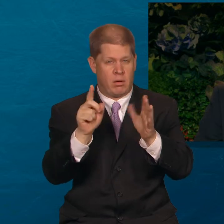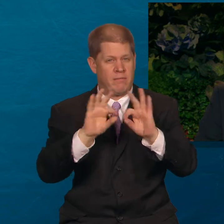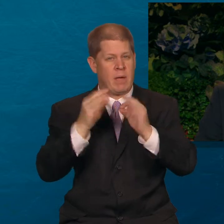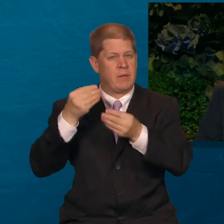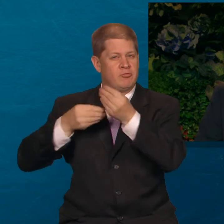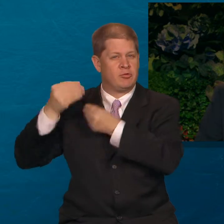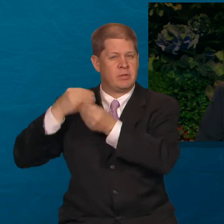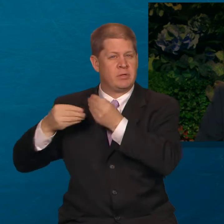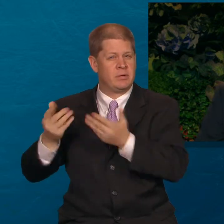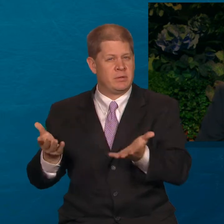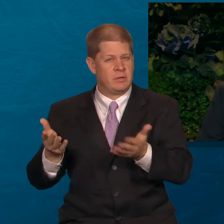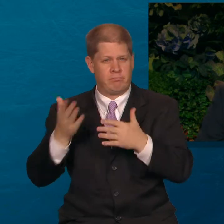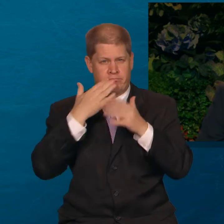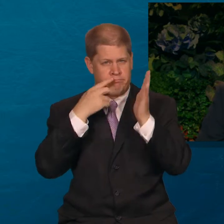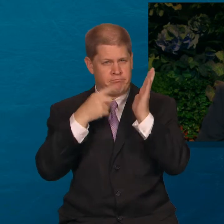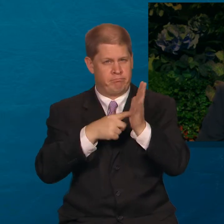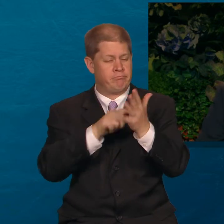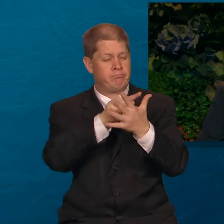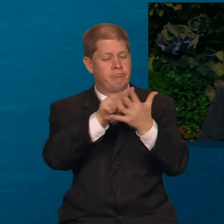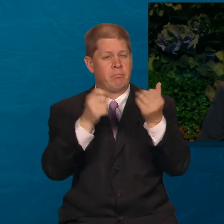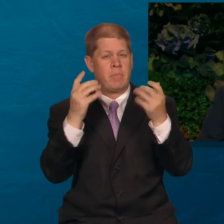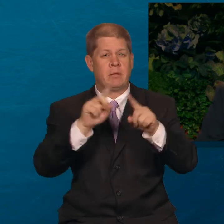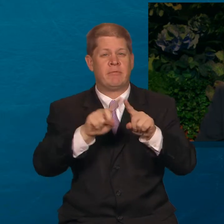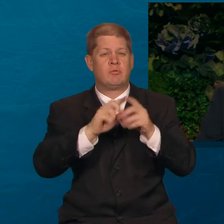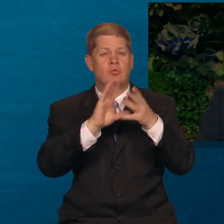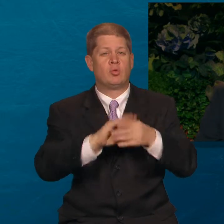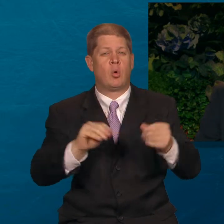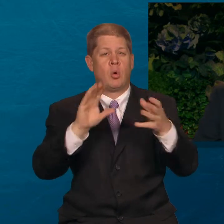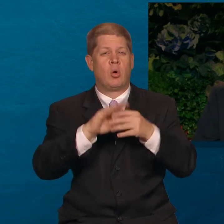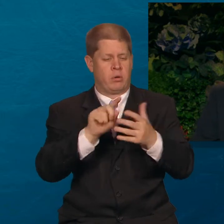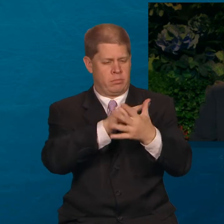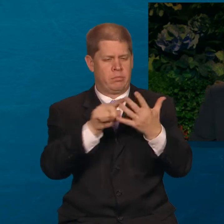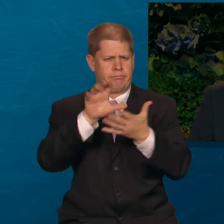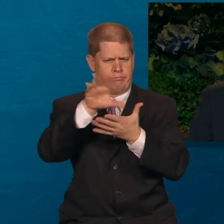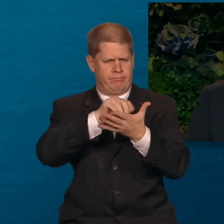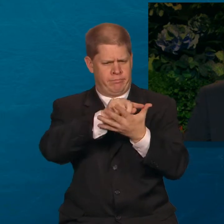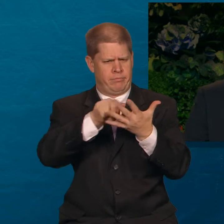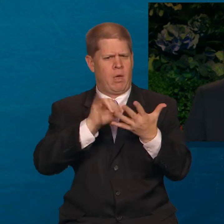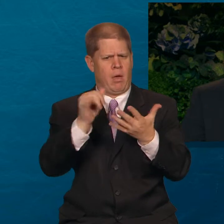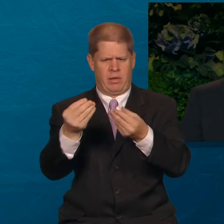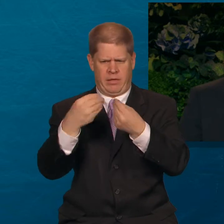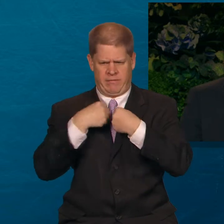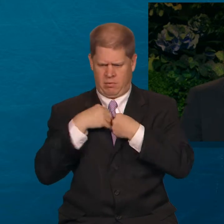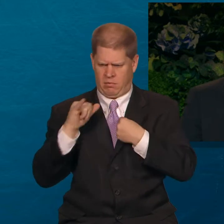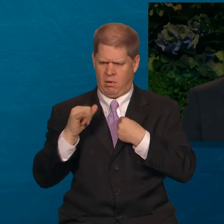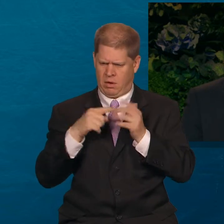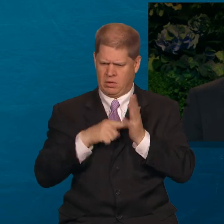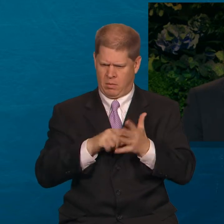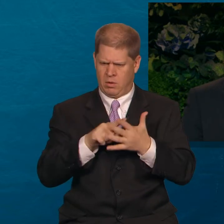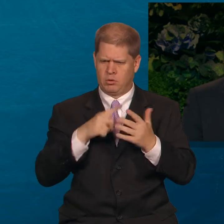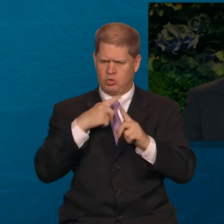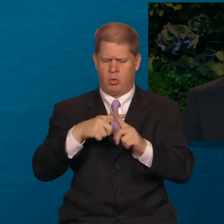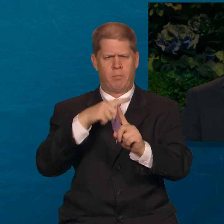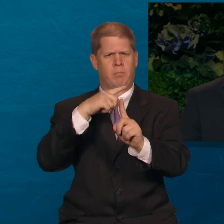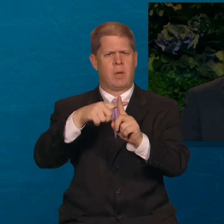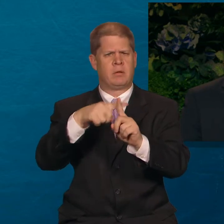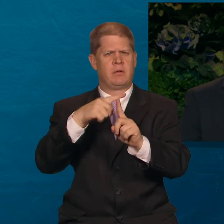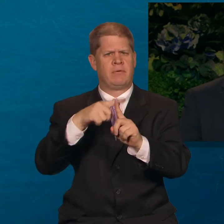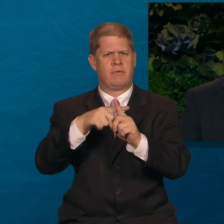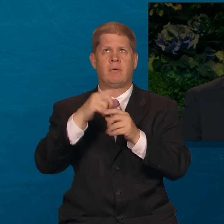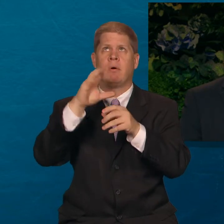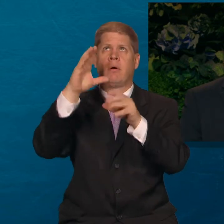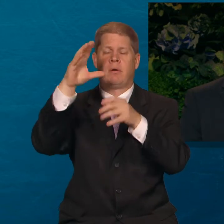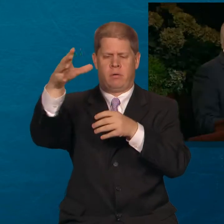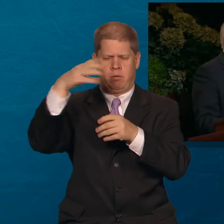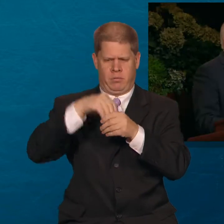histories. Among the many stories from our ancestors, we will be able to find examples that demonstrate the positive characteristics of